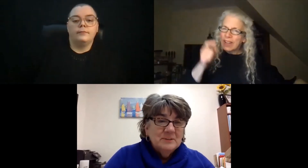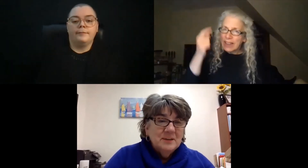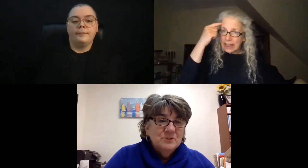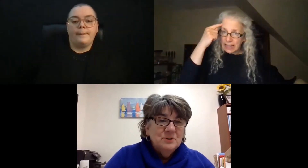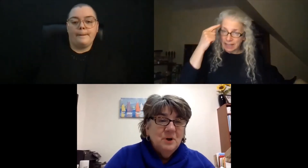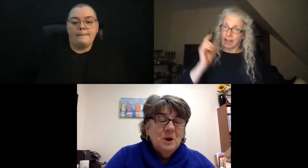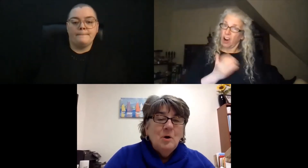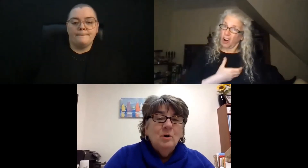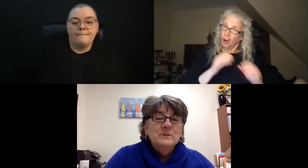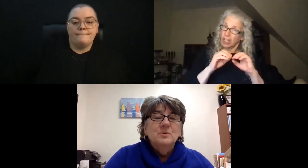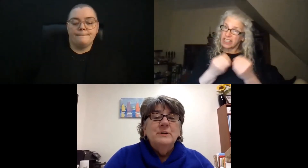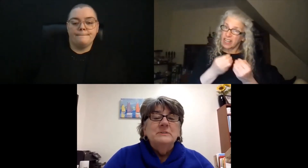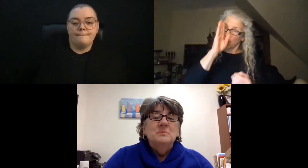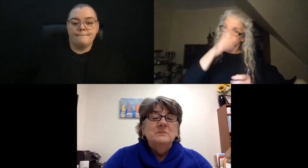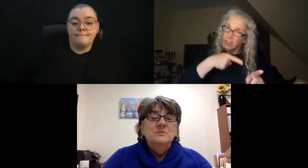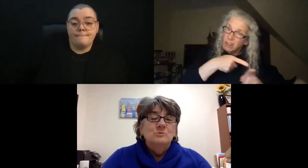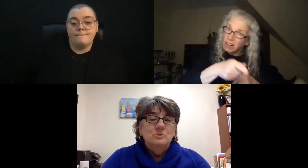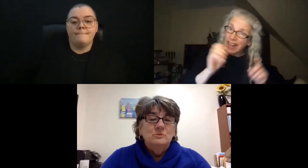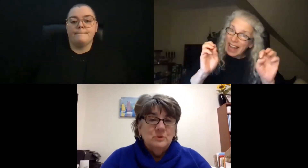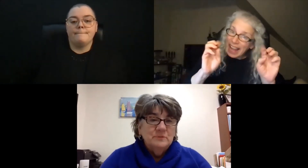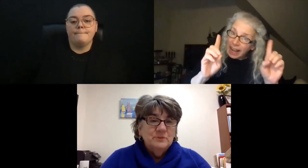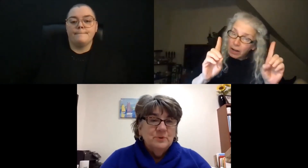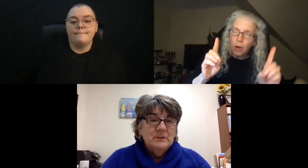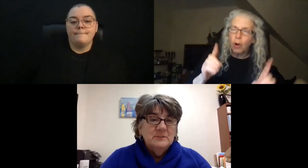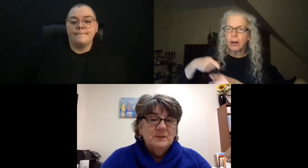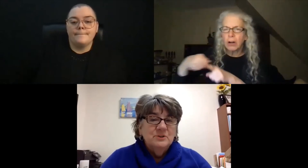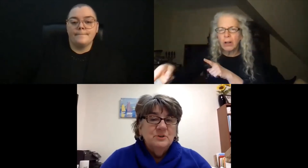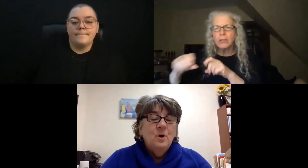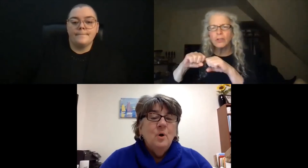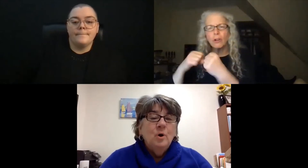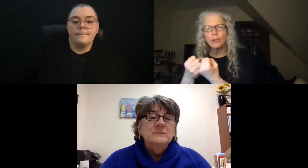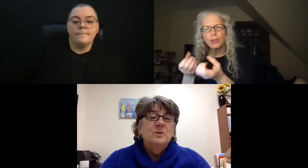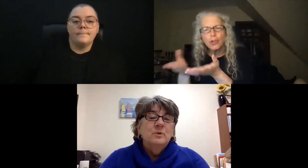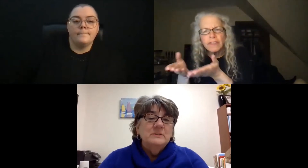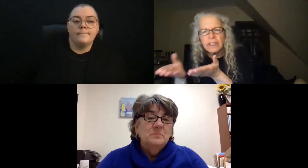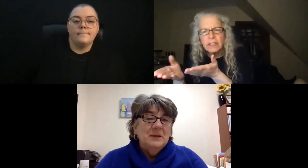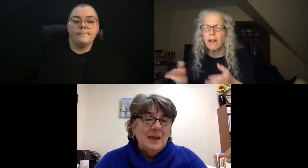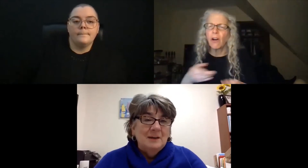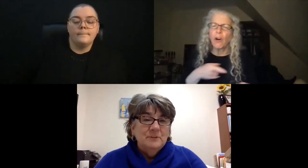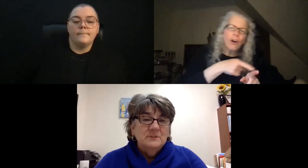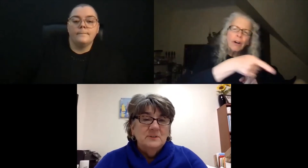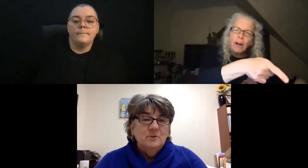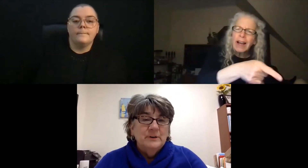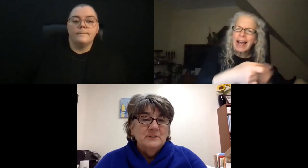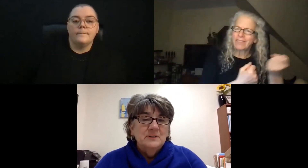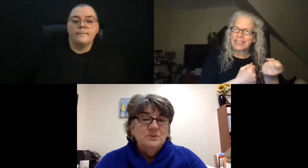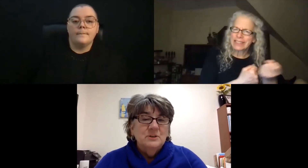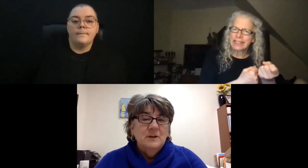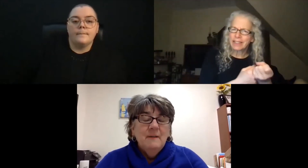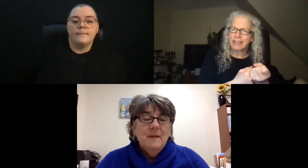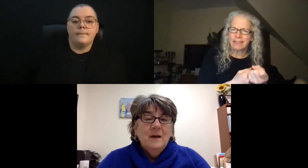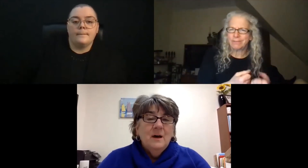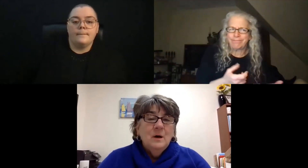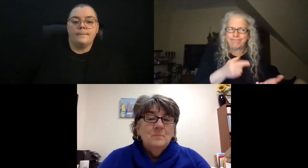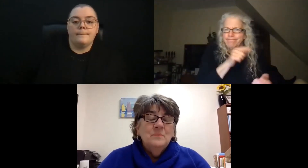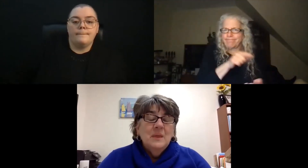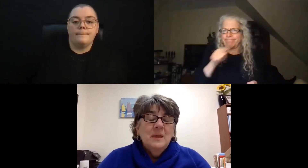organization? Or is it going to be a social service organization? Or is it going to be an advocacy organization?